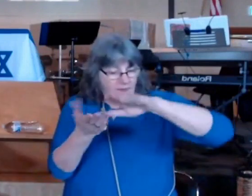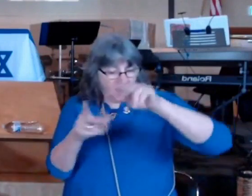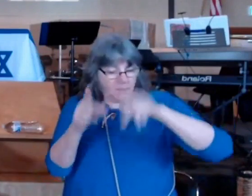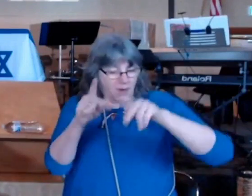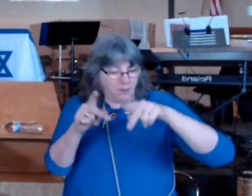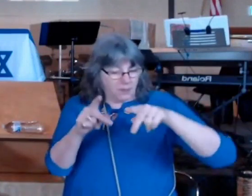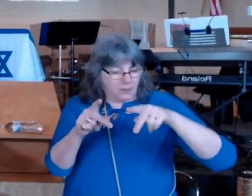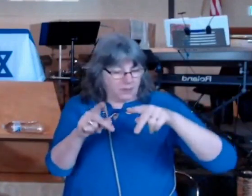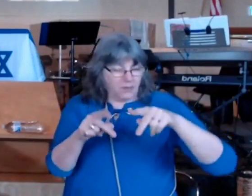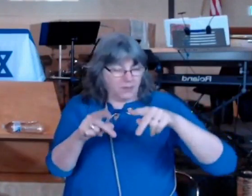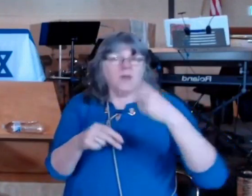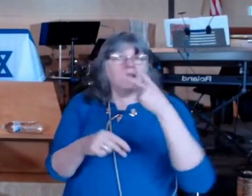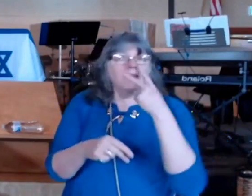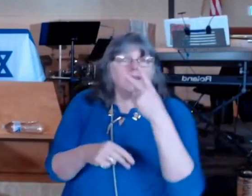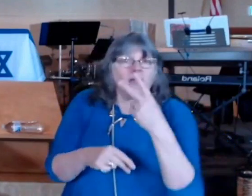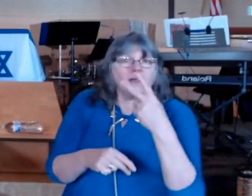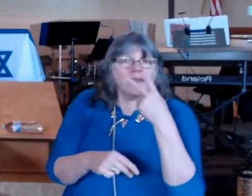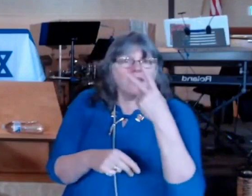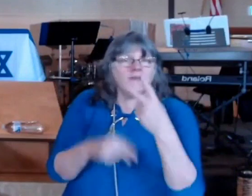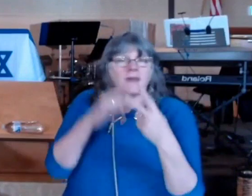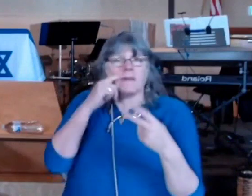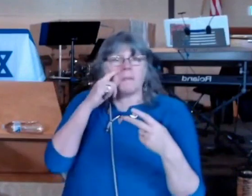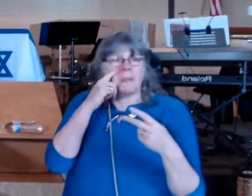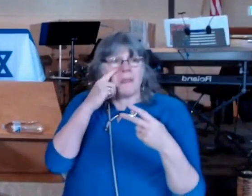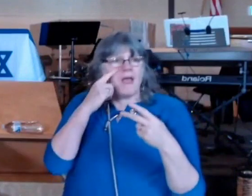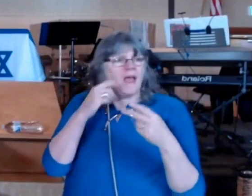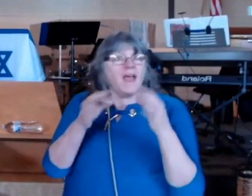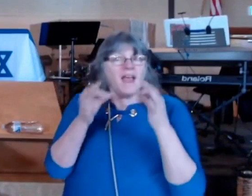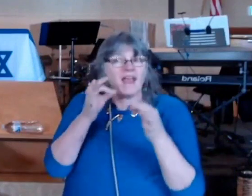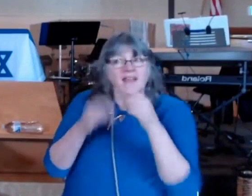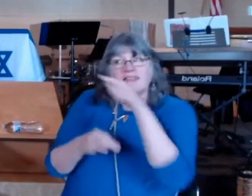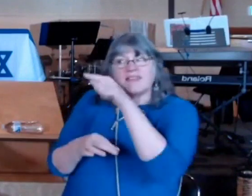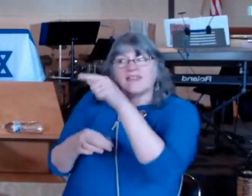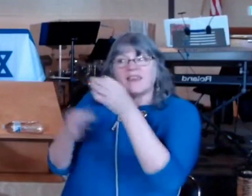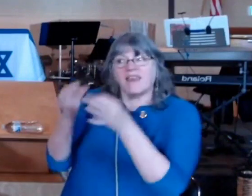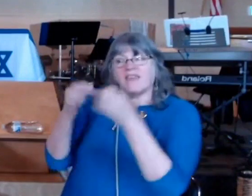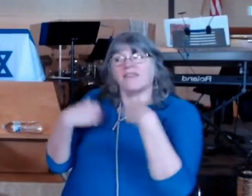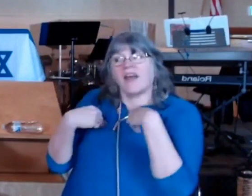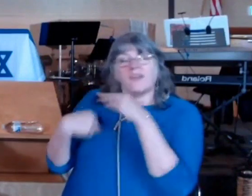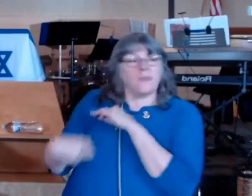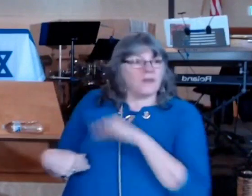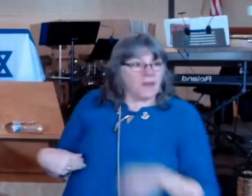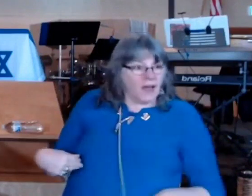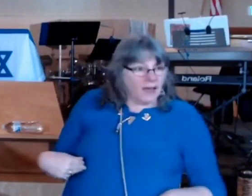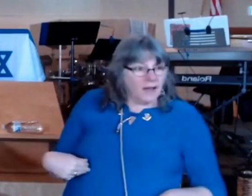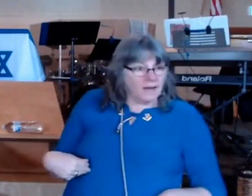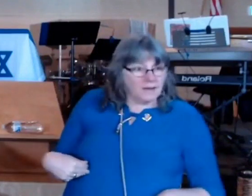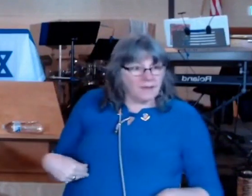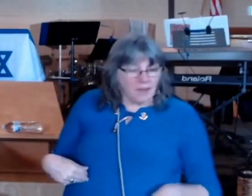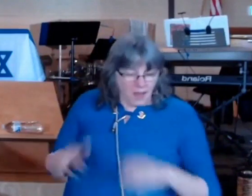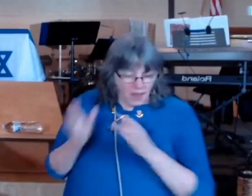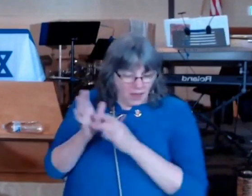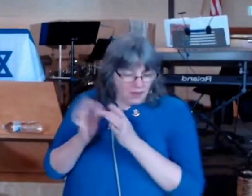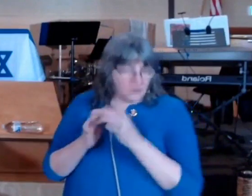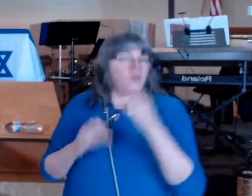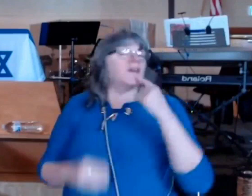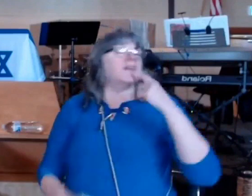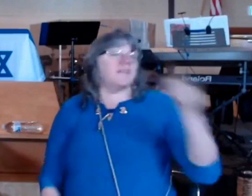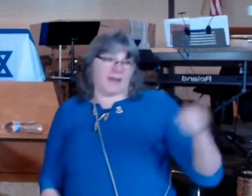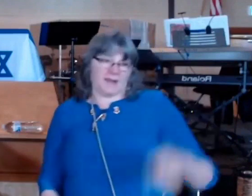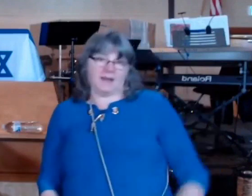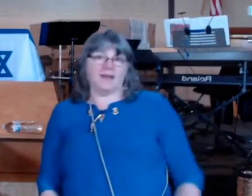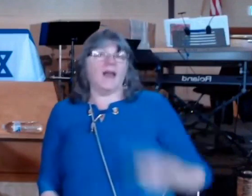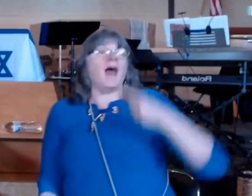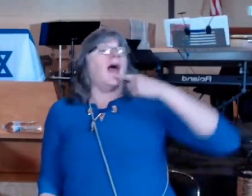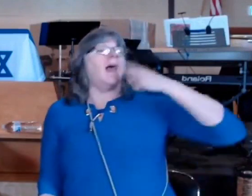answered go and tell Yohanan what you are hearing and seeing the blind see again the